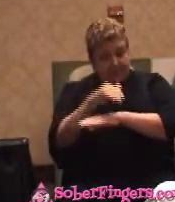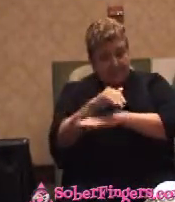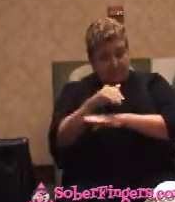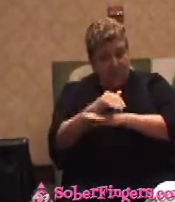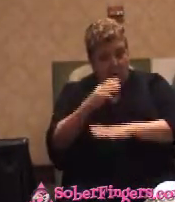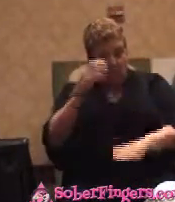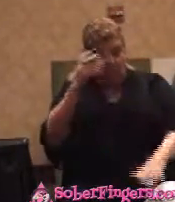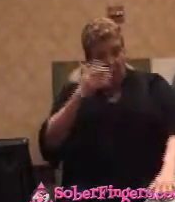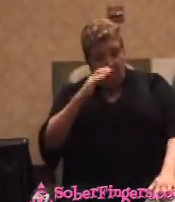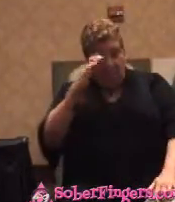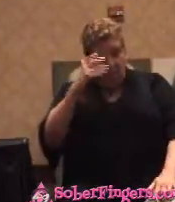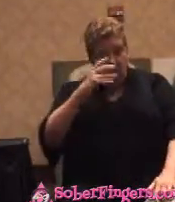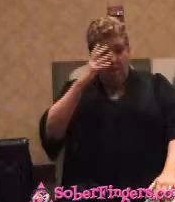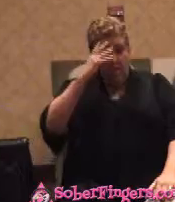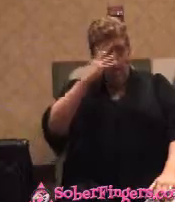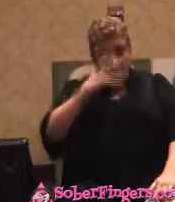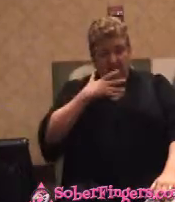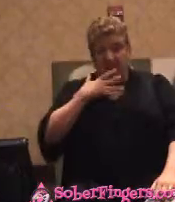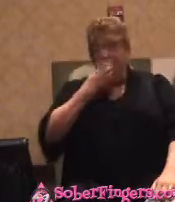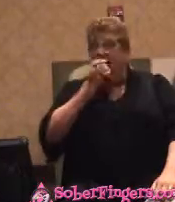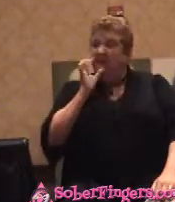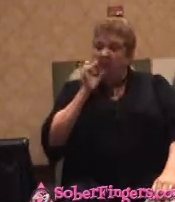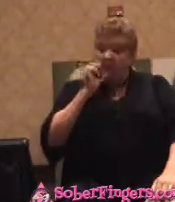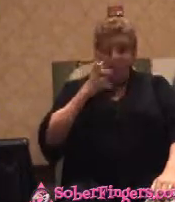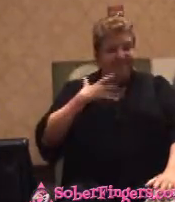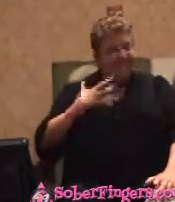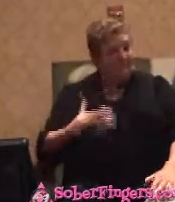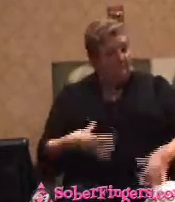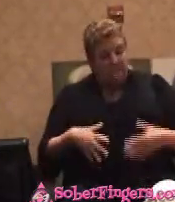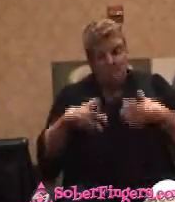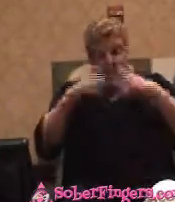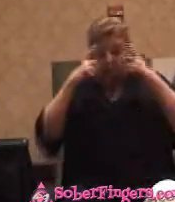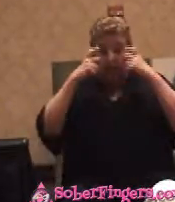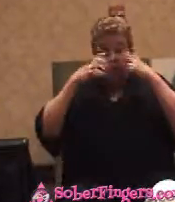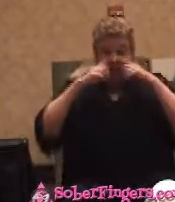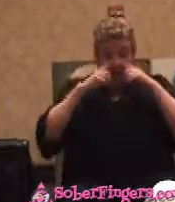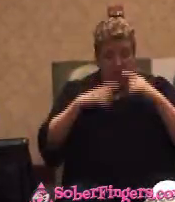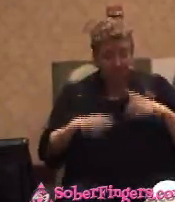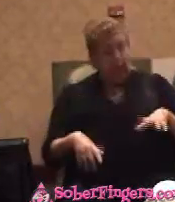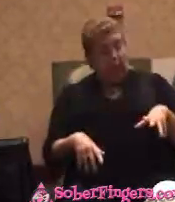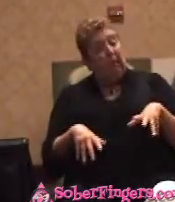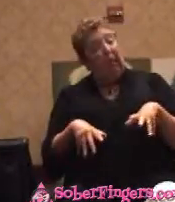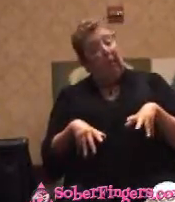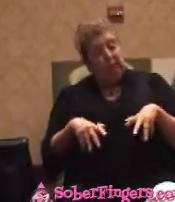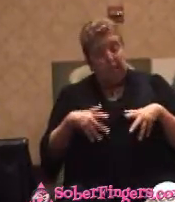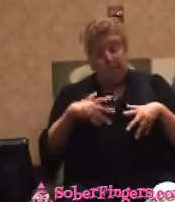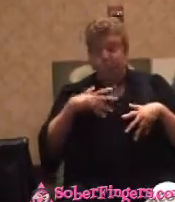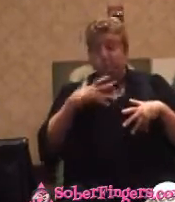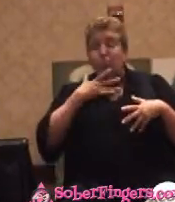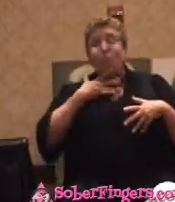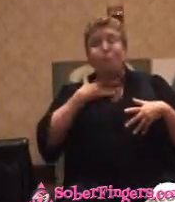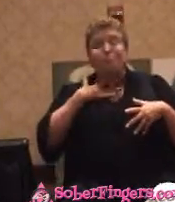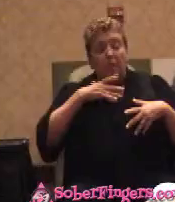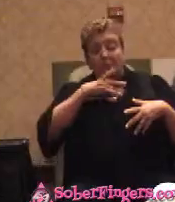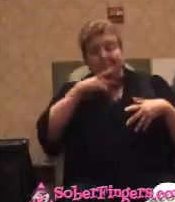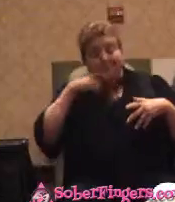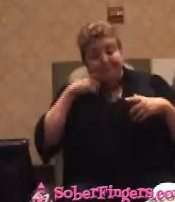You've got the stuff all over your tongue and your heart. One eye's been popped open for about three hours. You've got the packs of dry